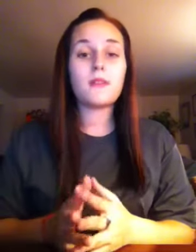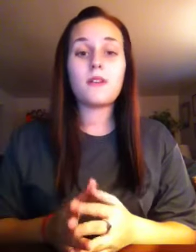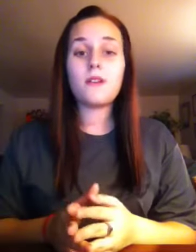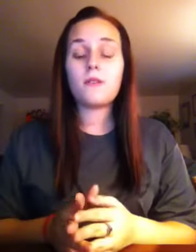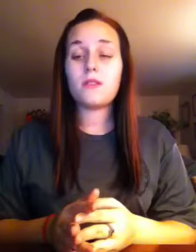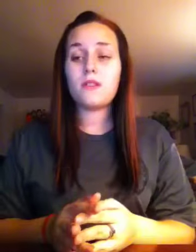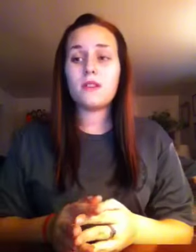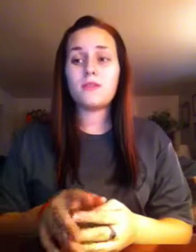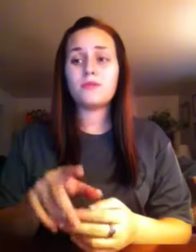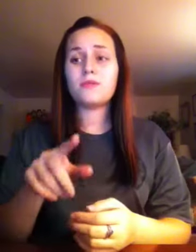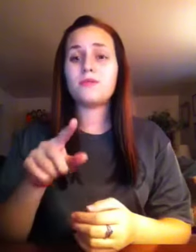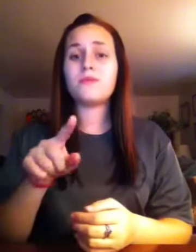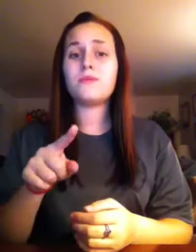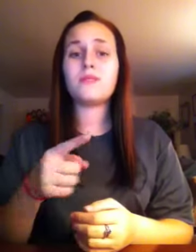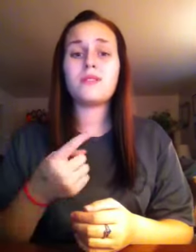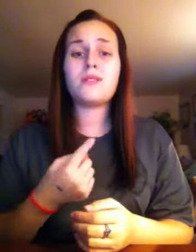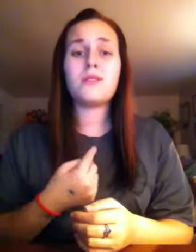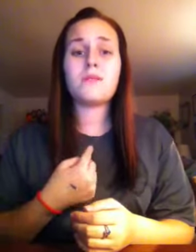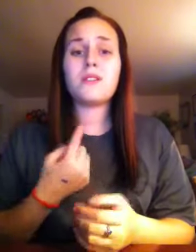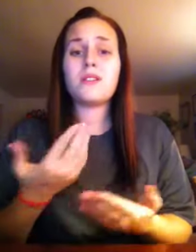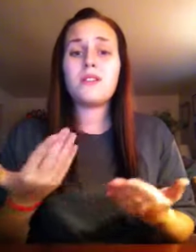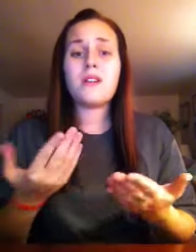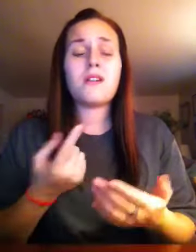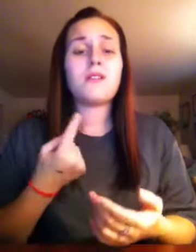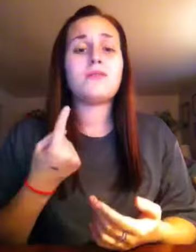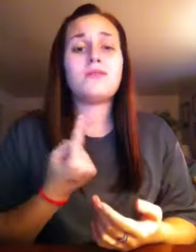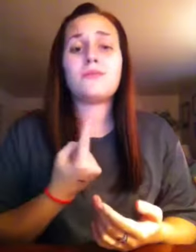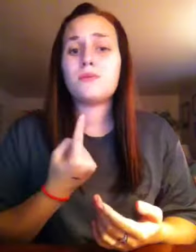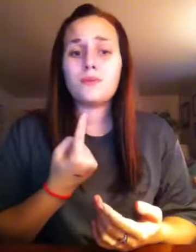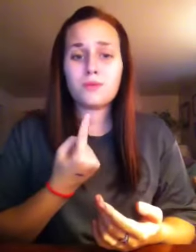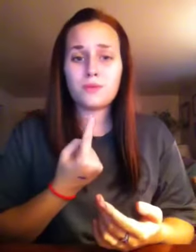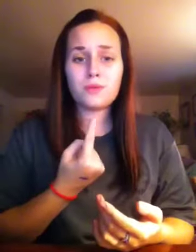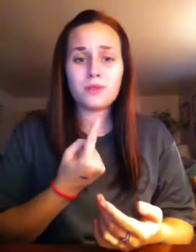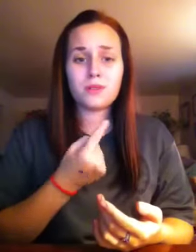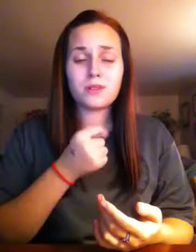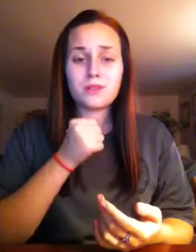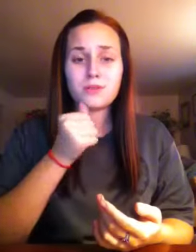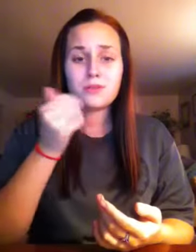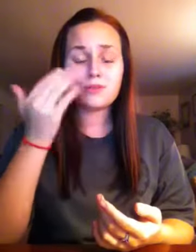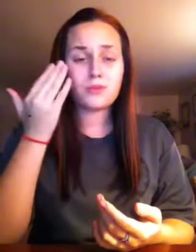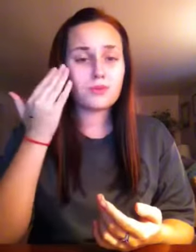That you hear me With me Don't know what to do